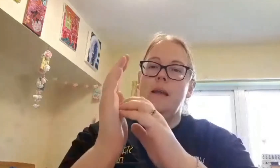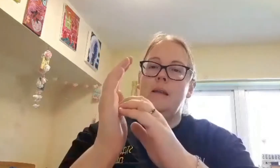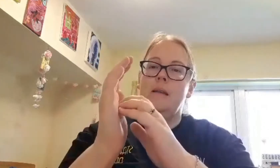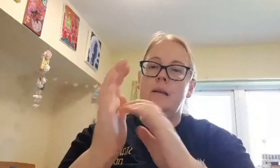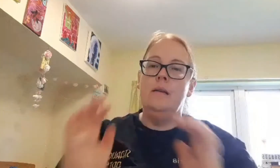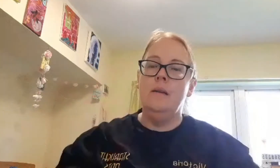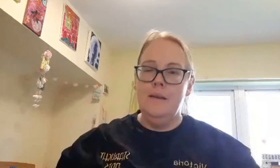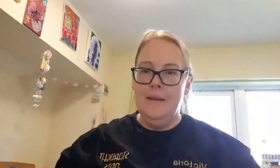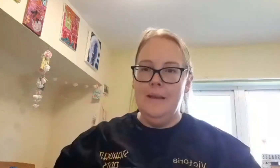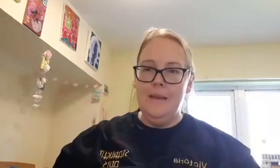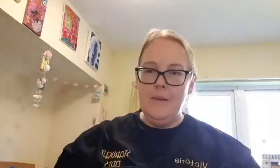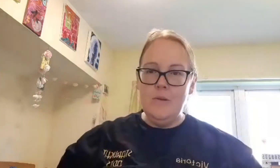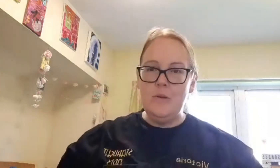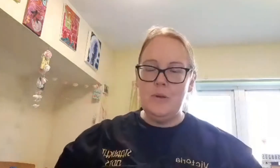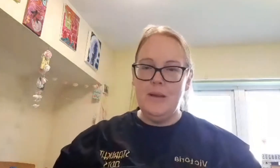Now you try